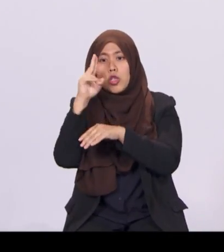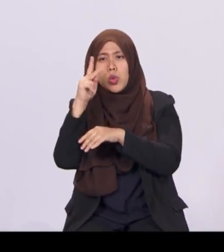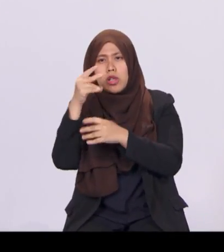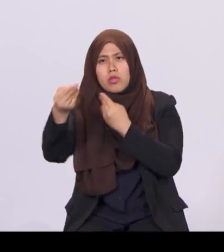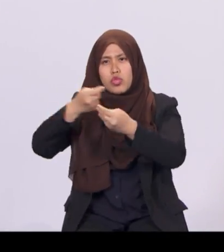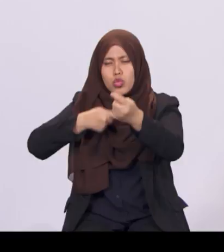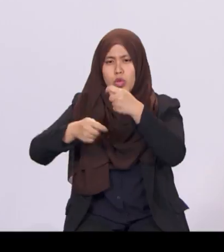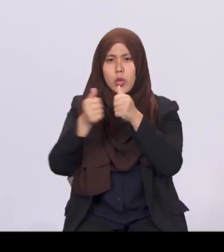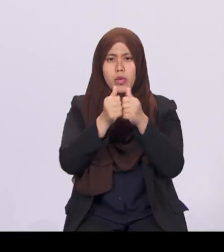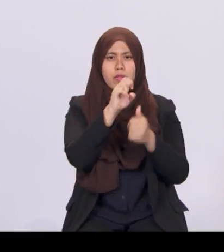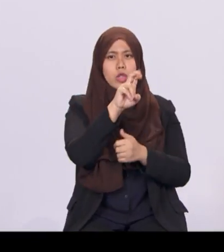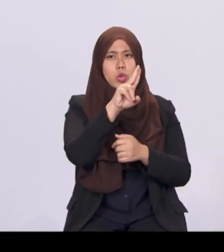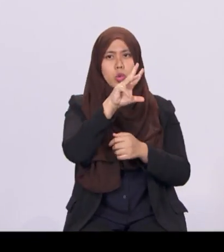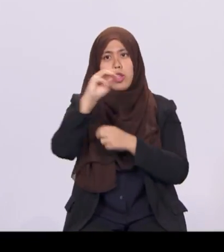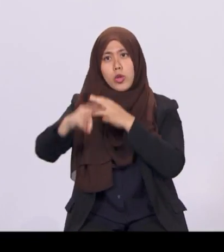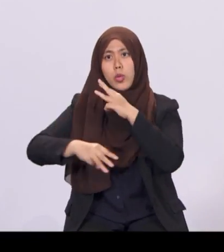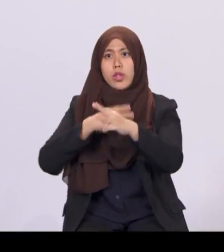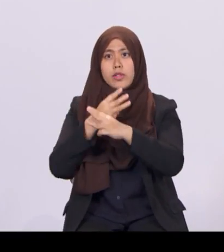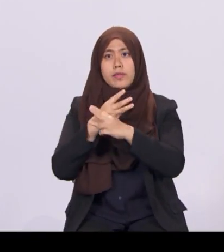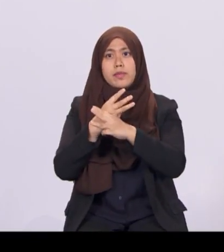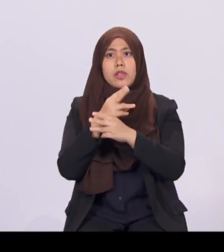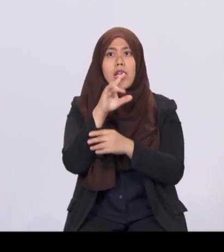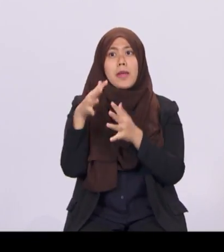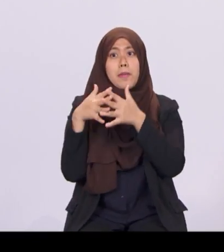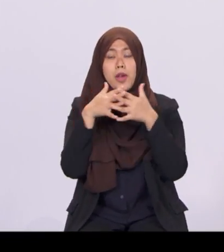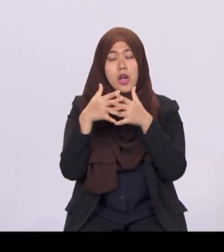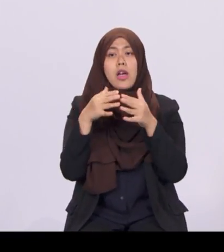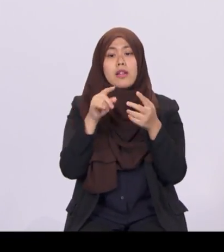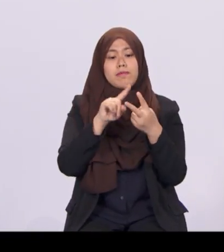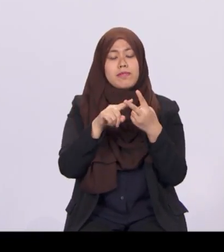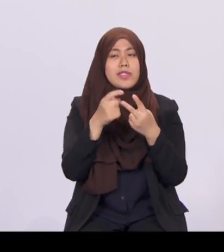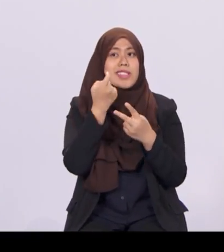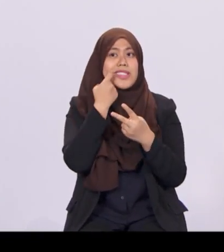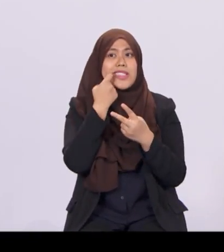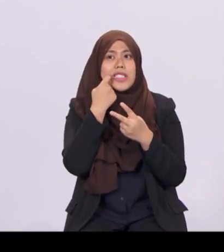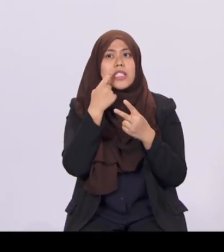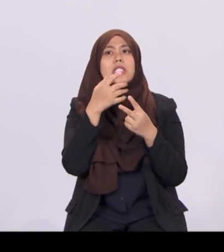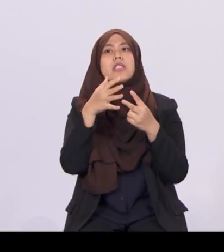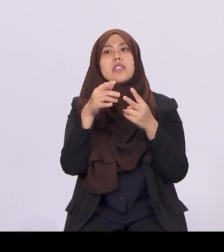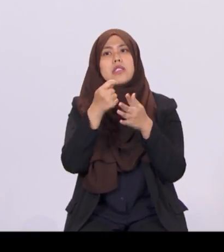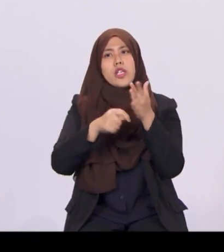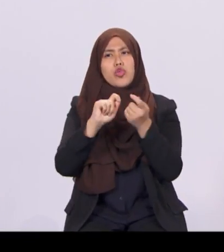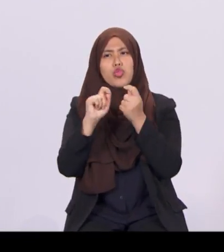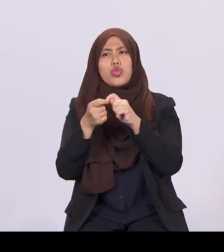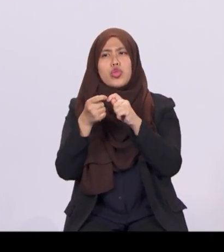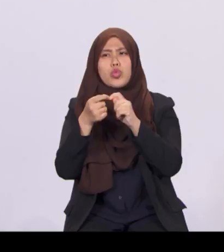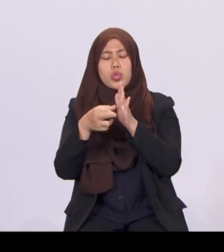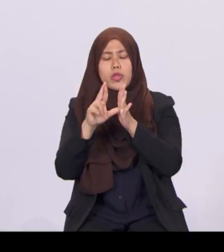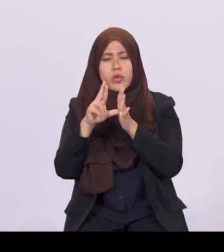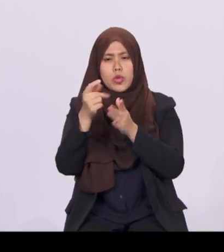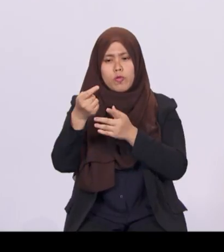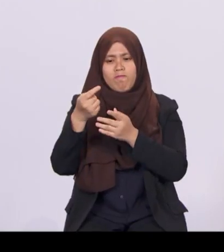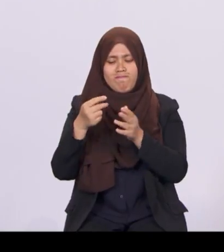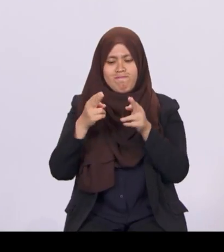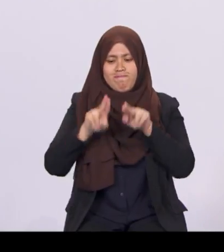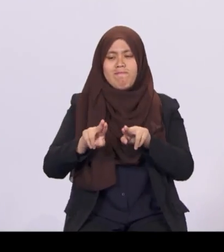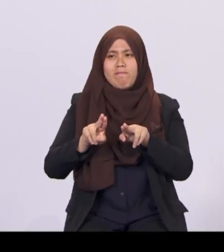and review of trade PACs will intensify competition and economic nationalism, fueling anxieties